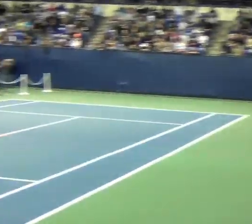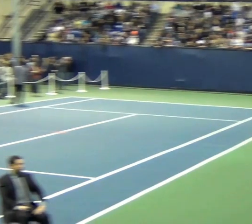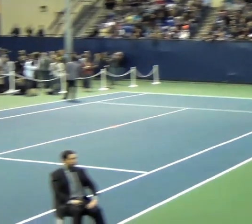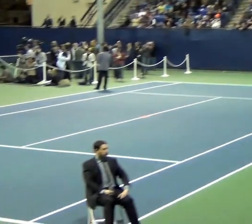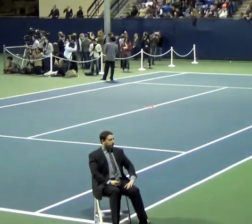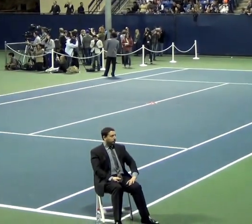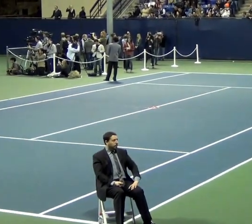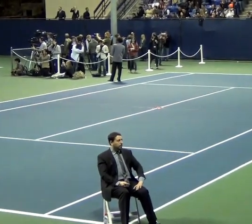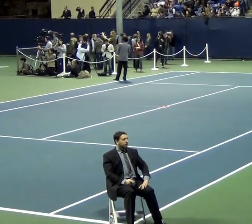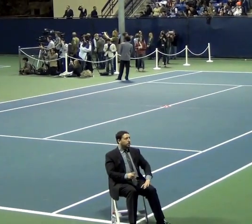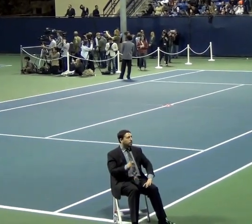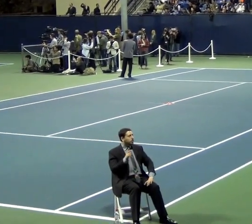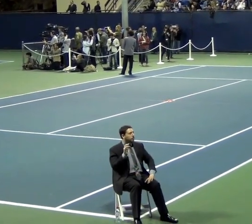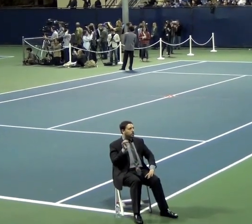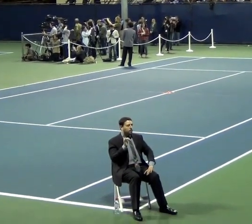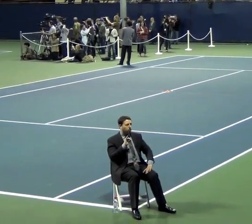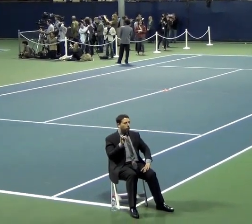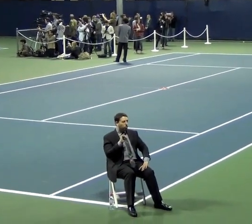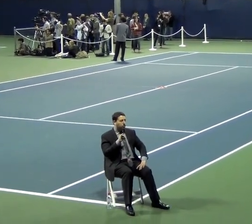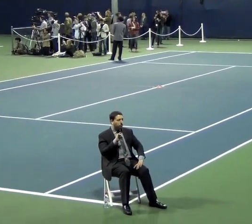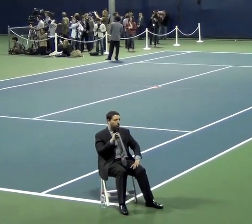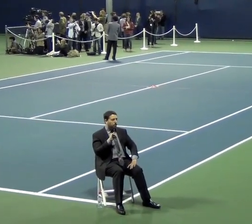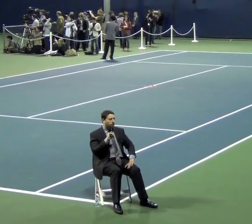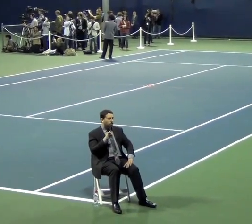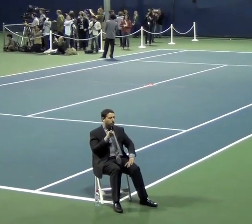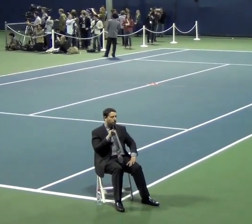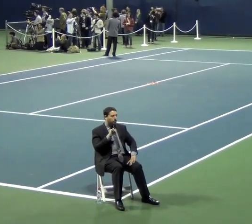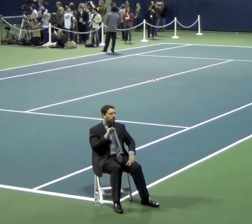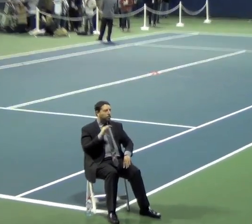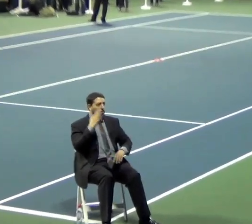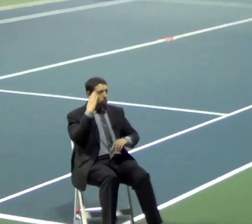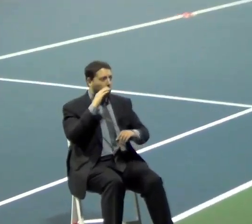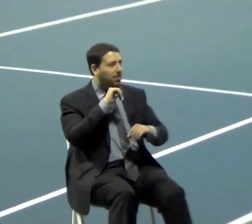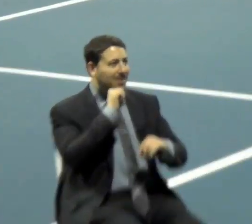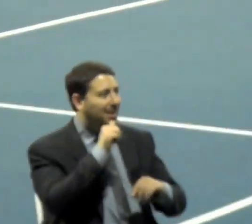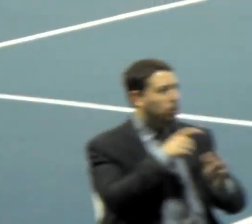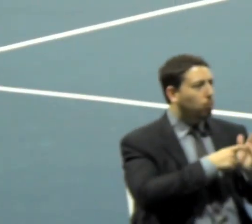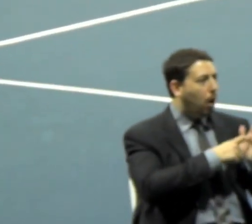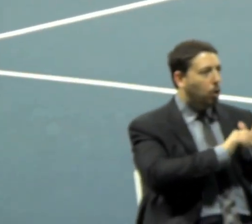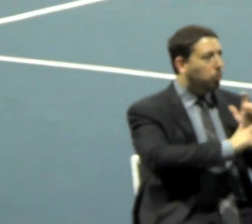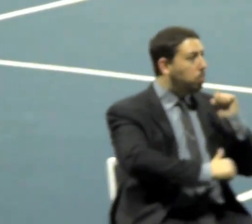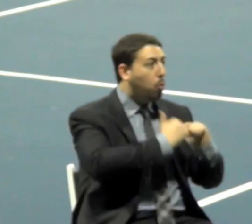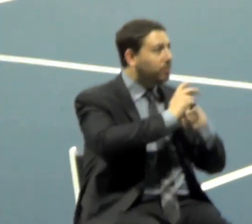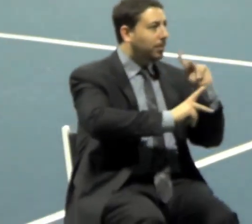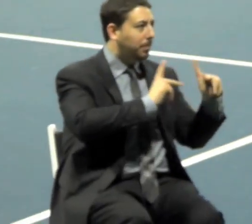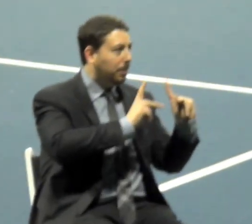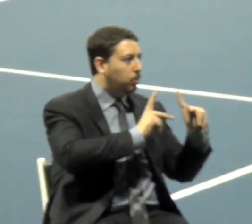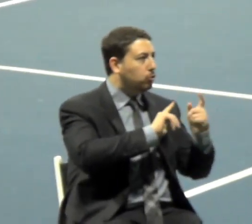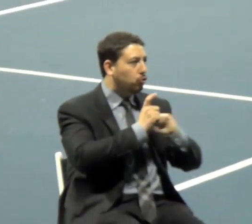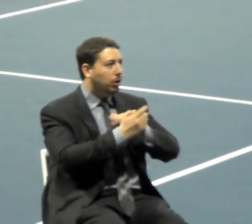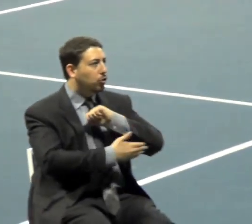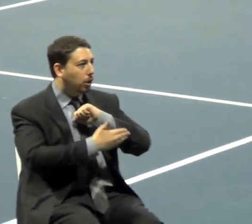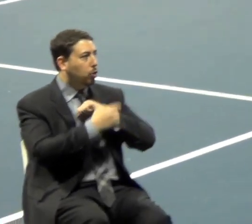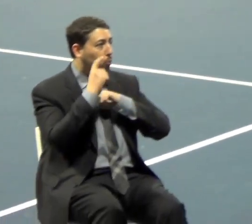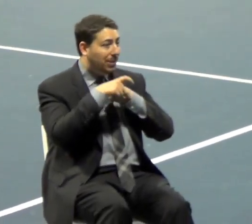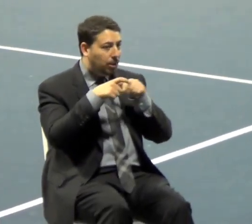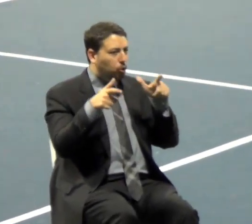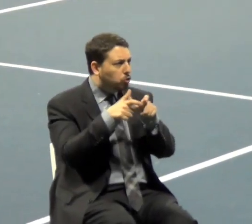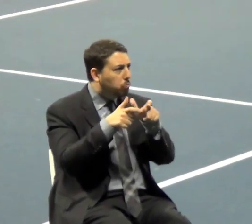It's also known, and it does not take a majority to change the country, you need an irate, timeless minority, as Samuel Adams